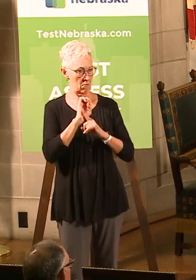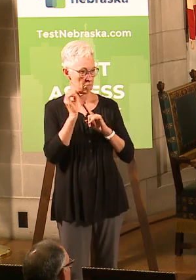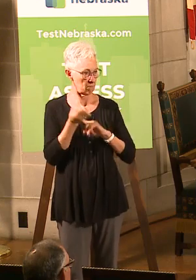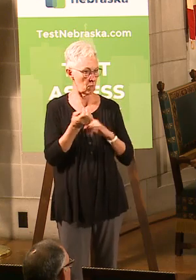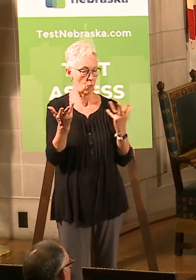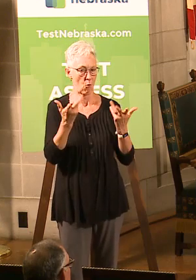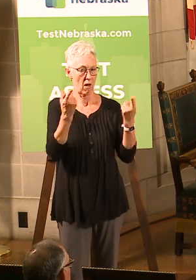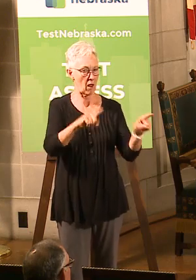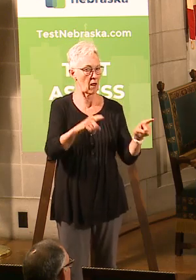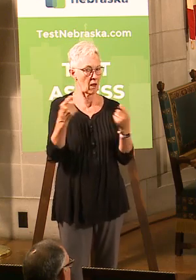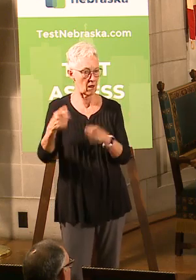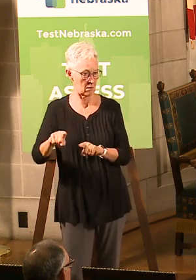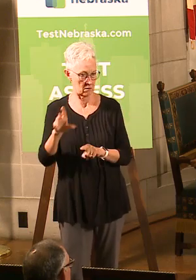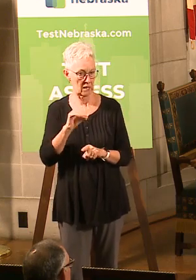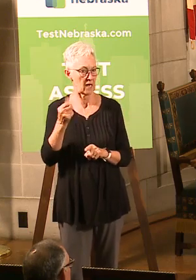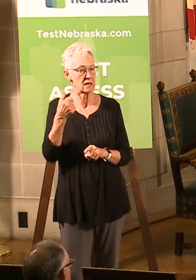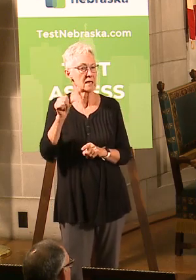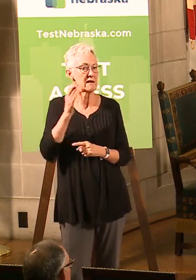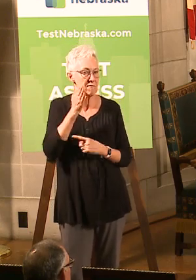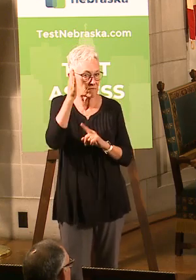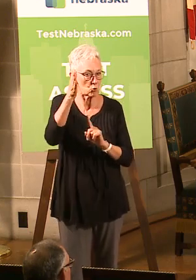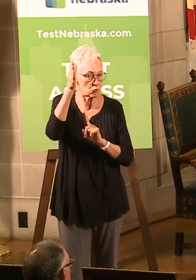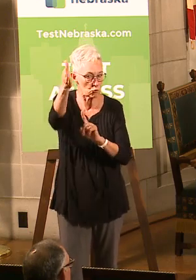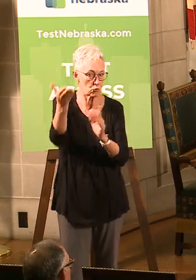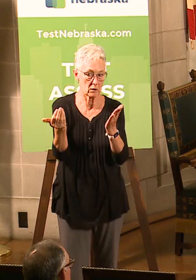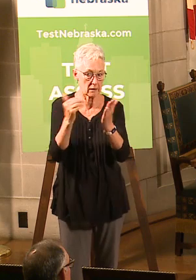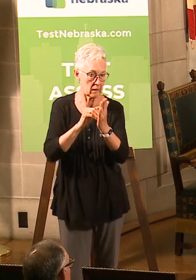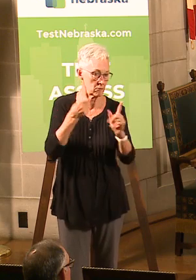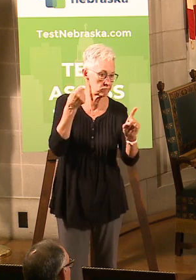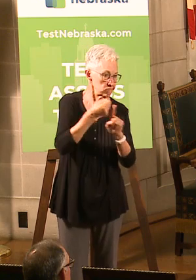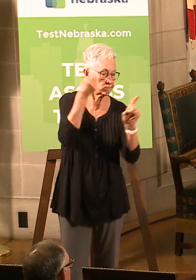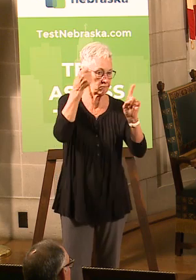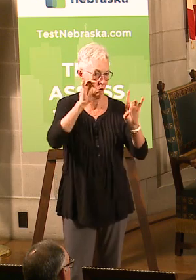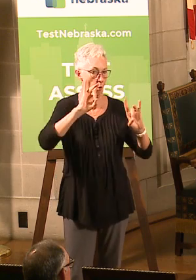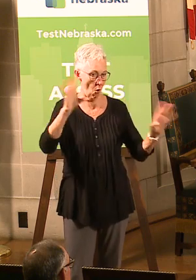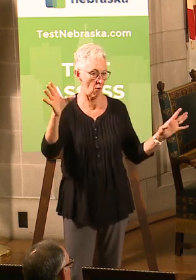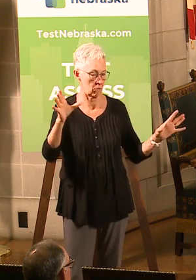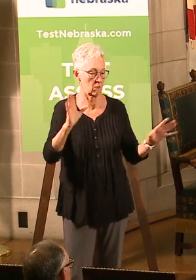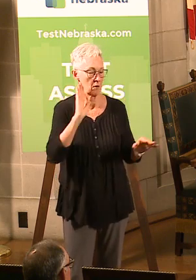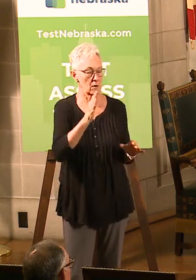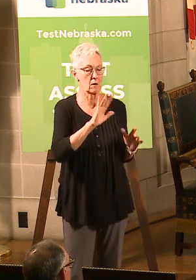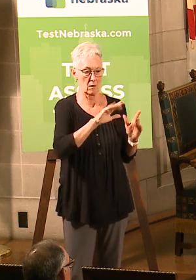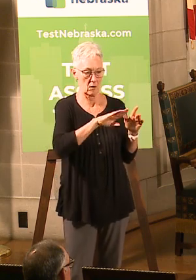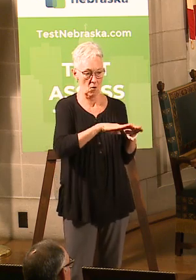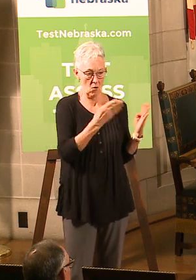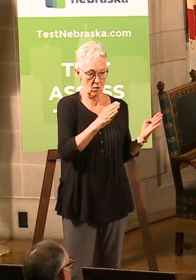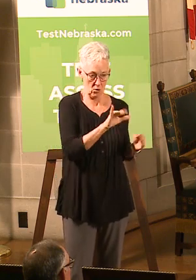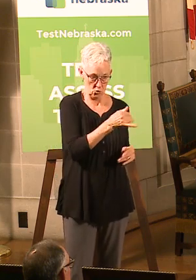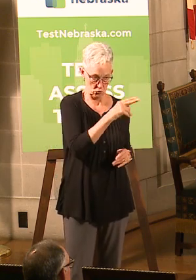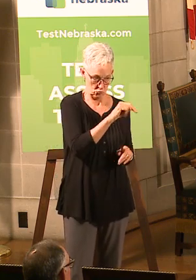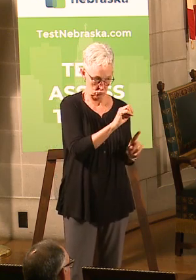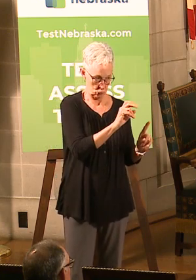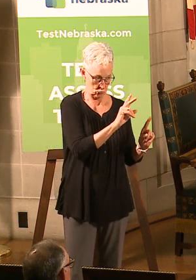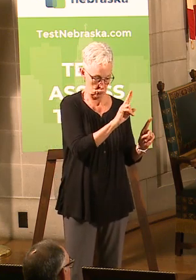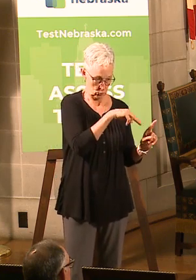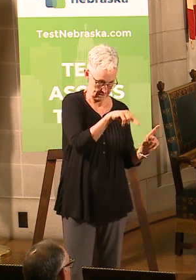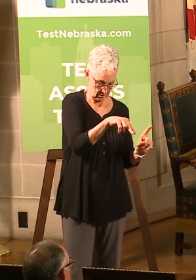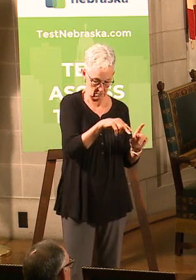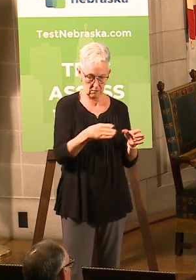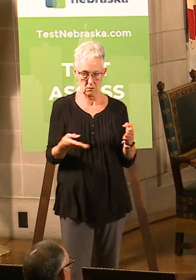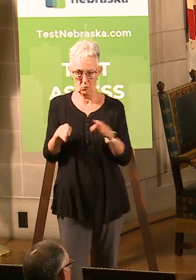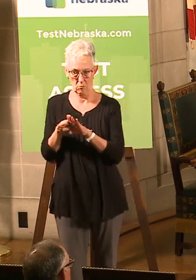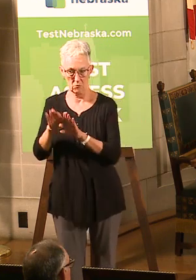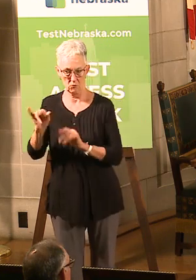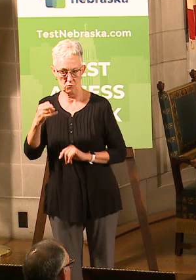The application will open on June 22nd, and it will close July 2nd. So